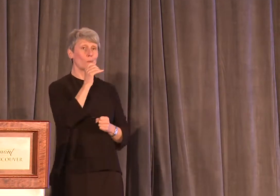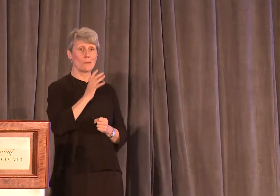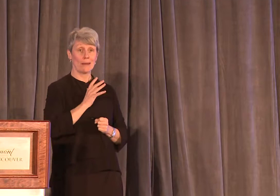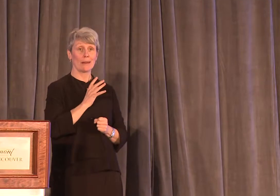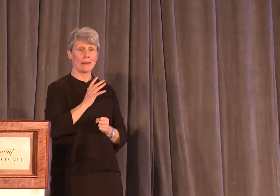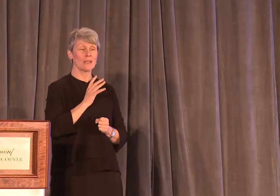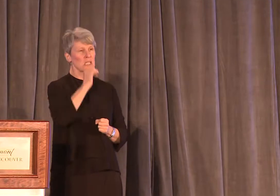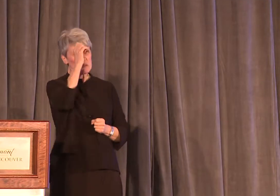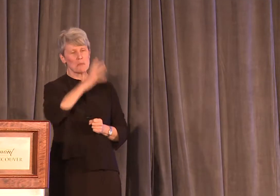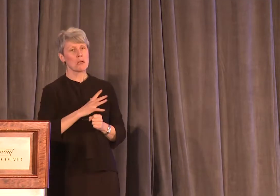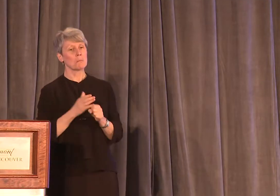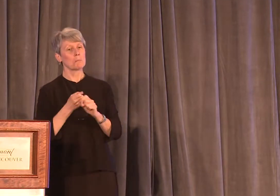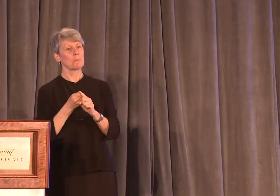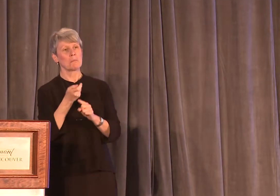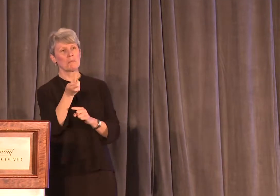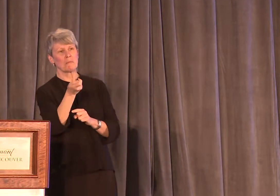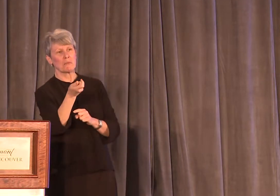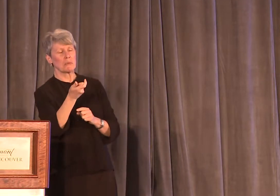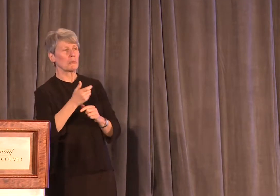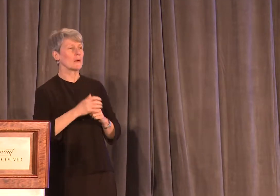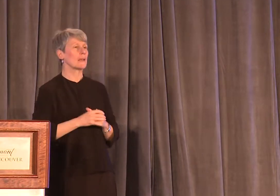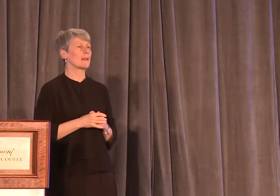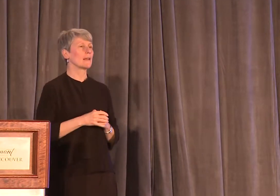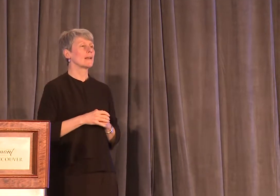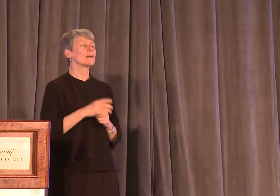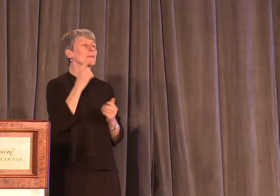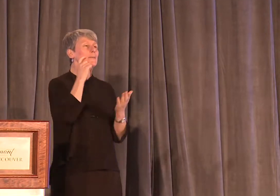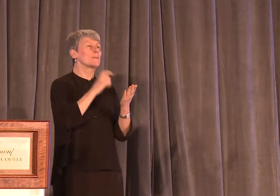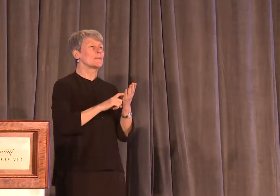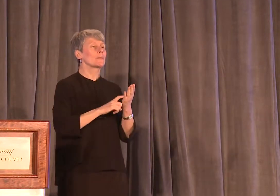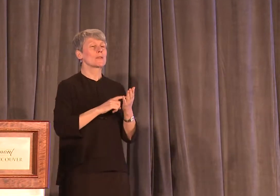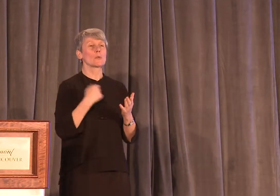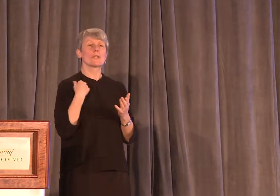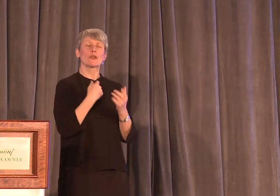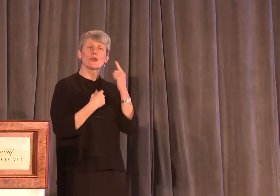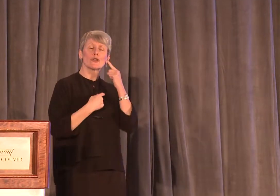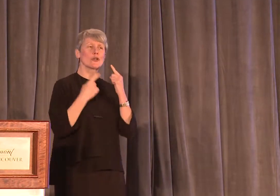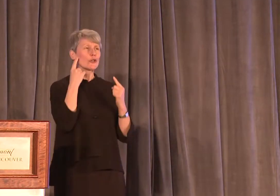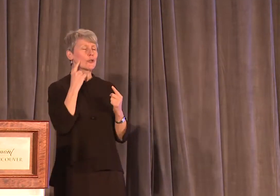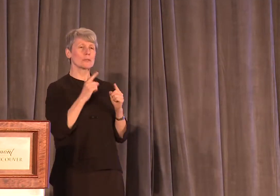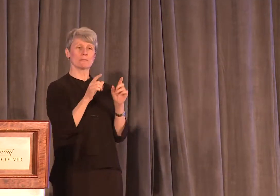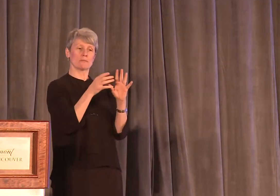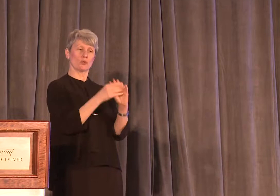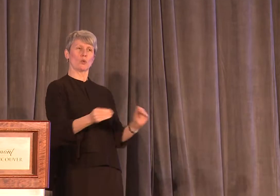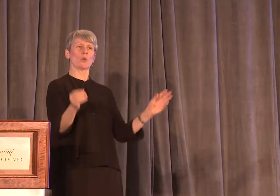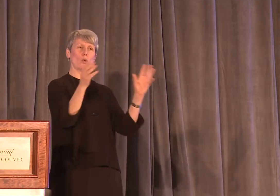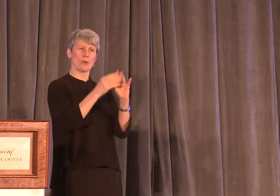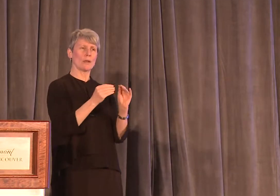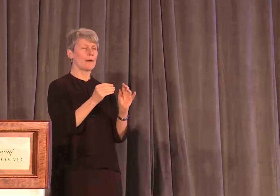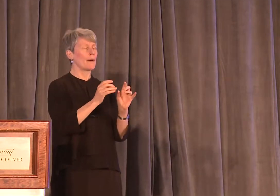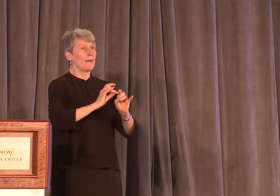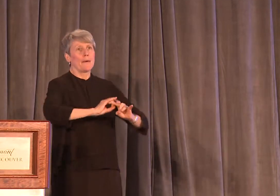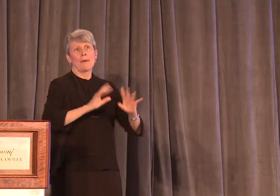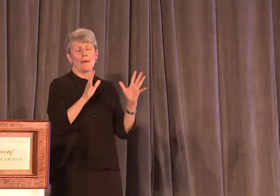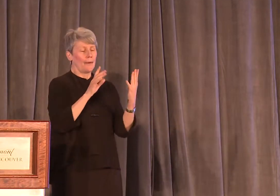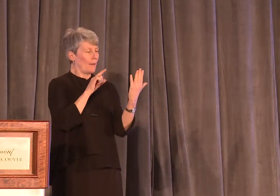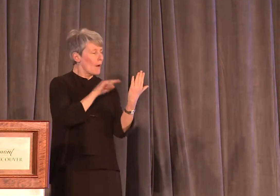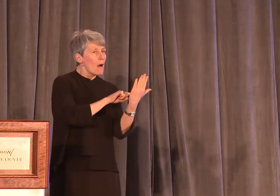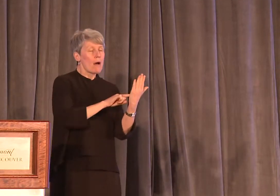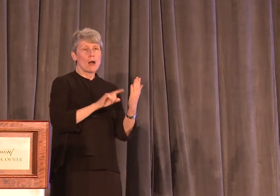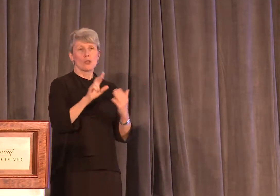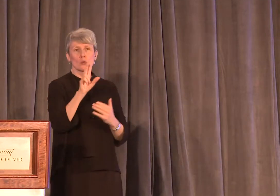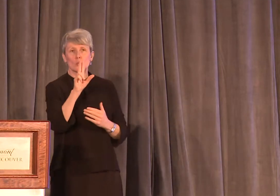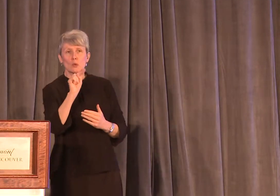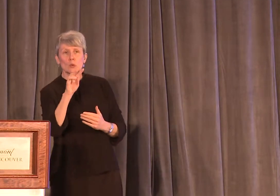But the complaints that we hear are always rooted in an anecdote. A particularly egregious story makes headlines, there's an